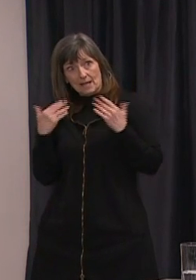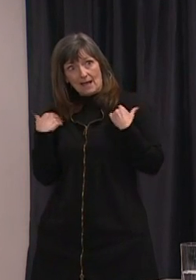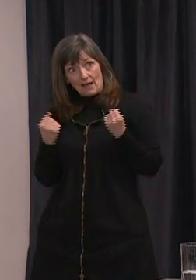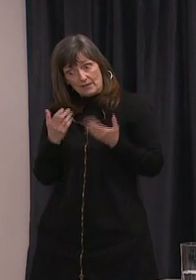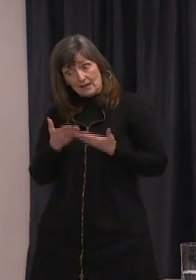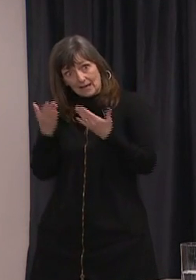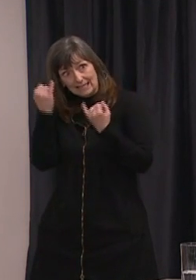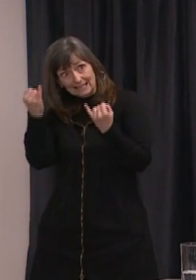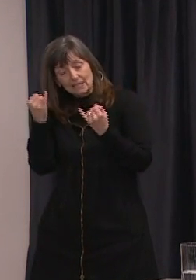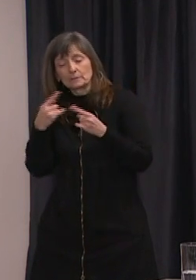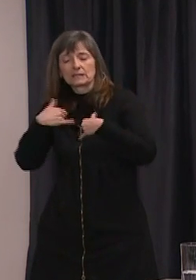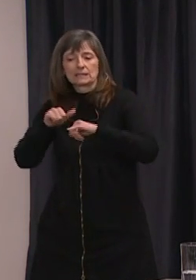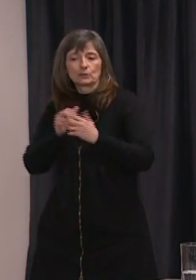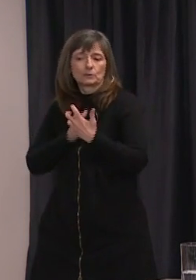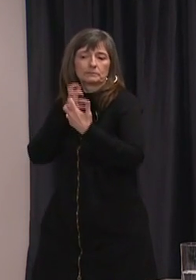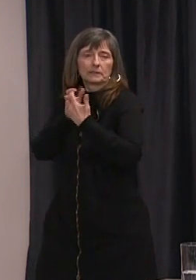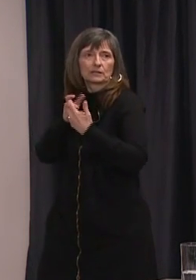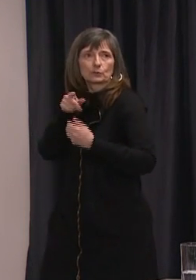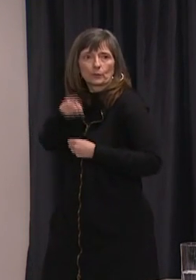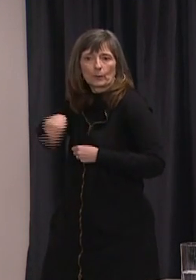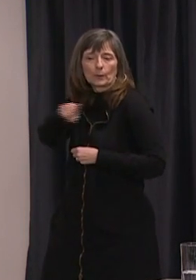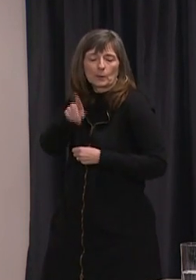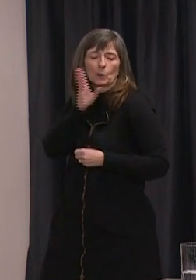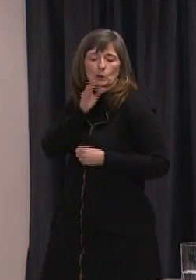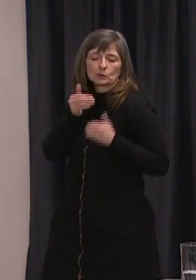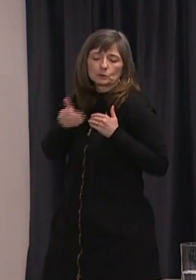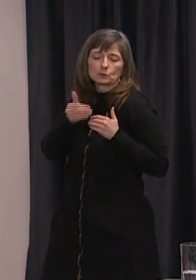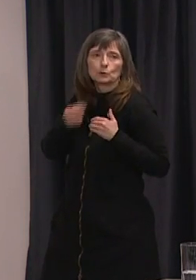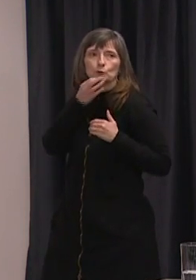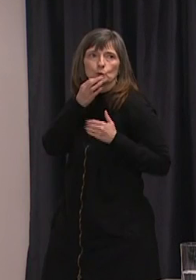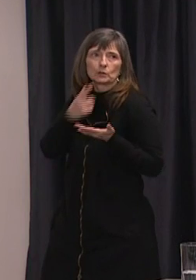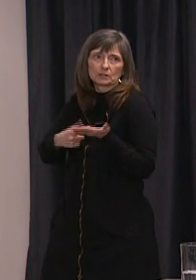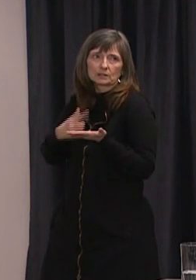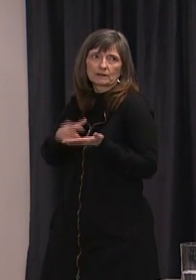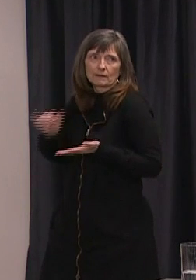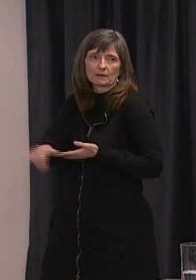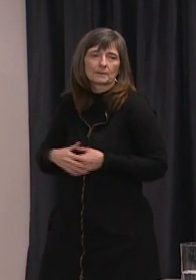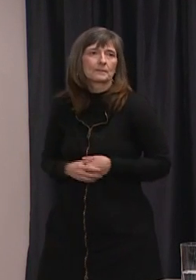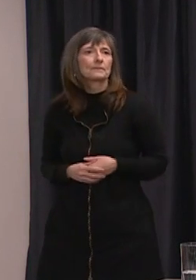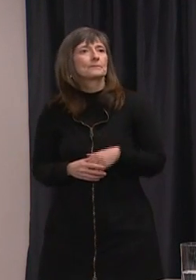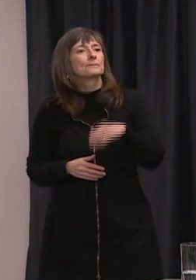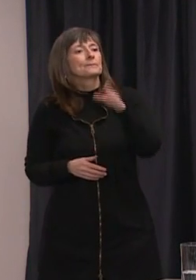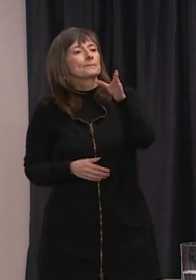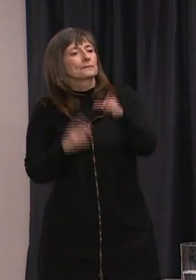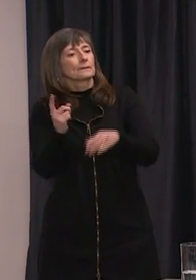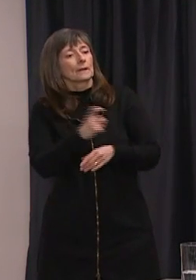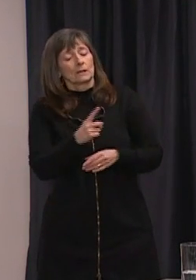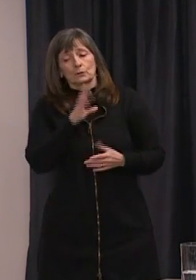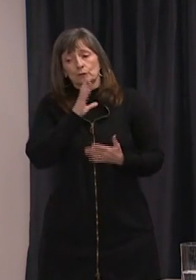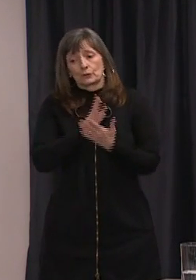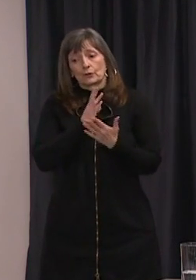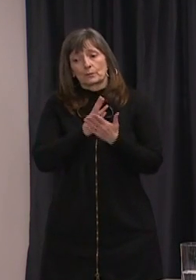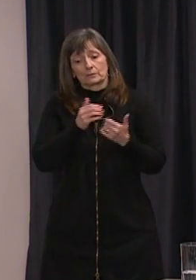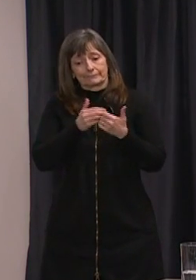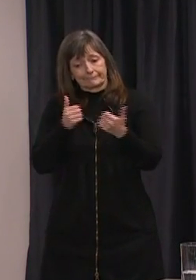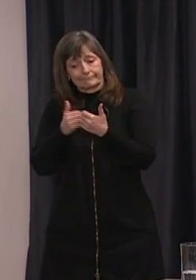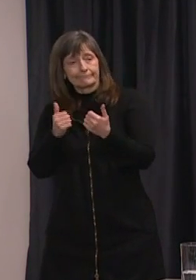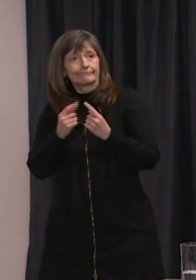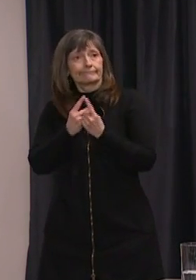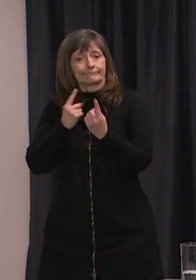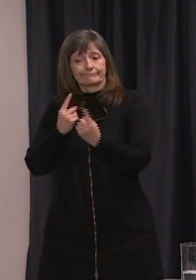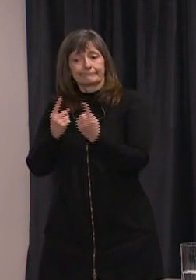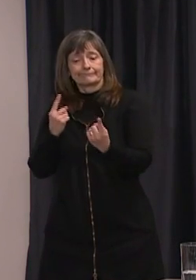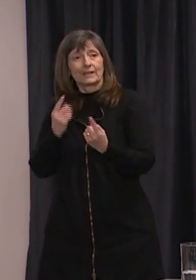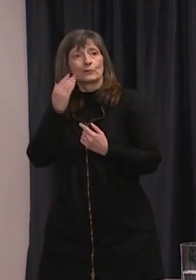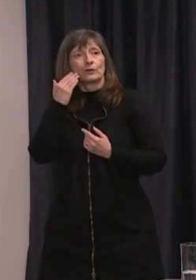suggesting and we'll be working on that over the next little while and we're looking at social distancing uh we know a big mode of transportation here is